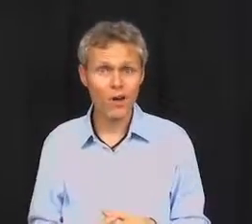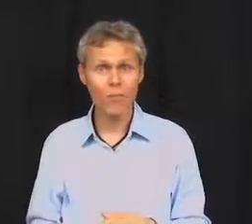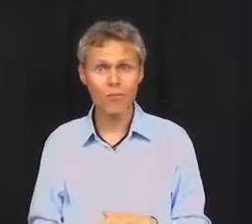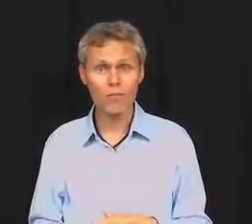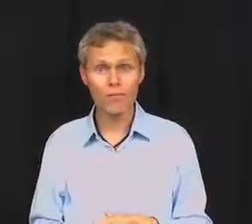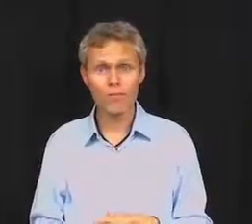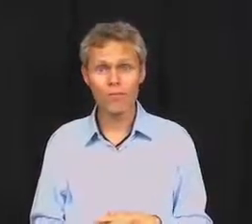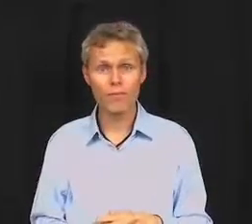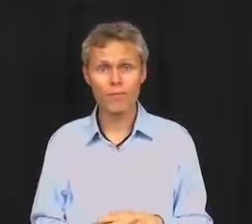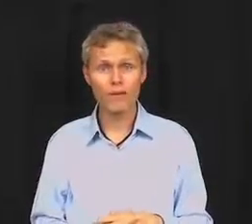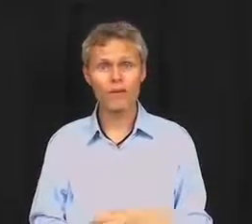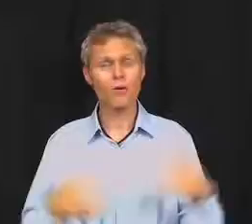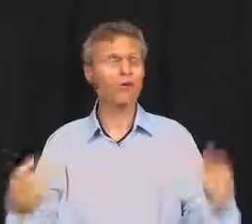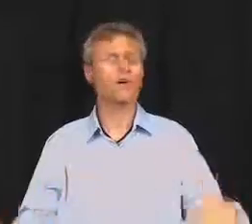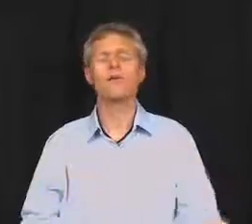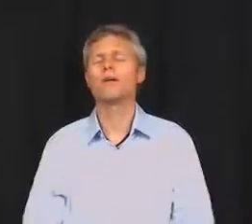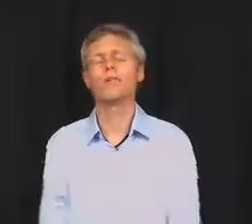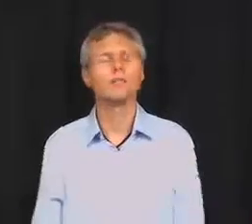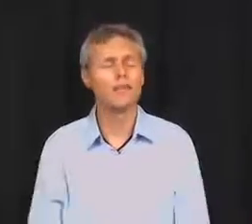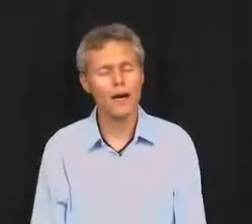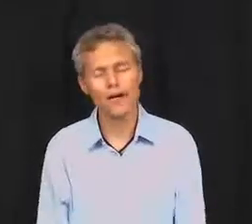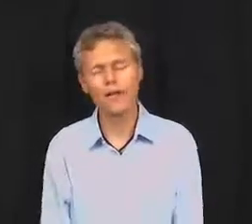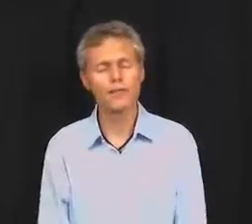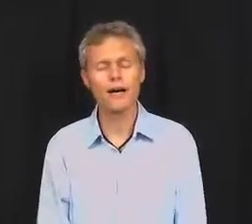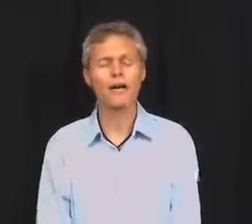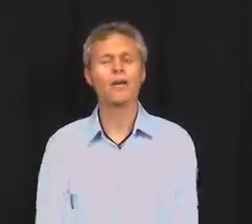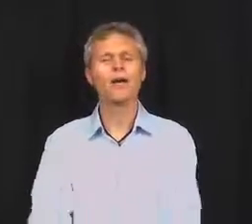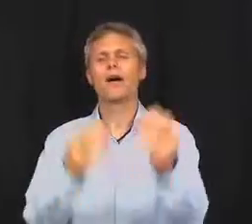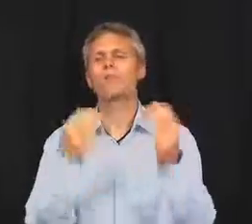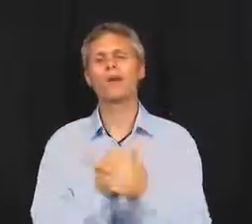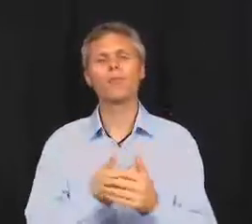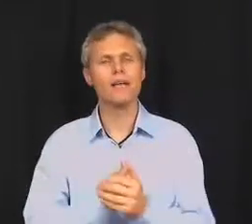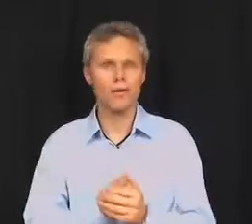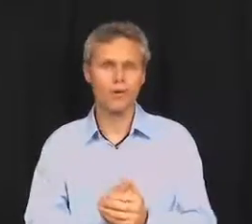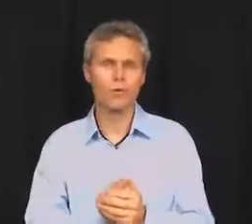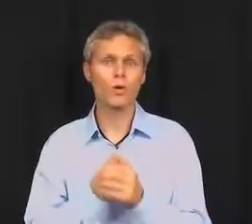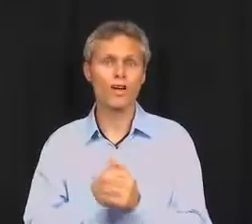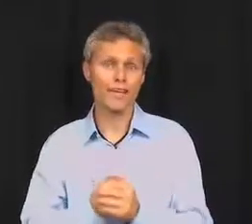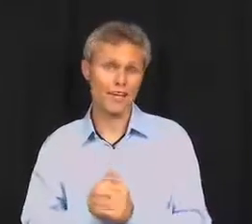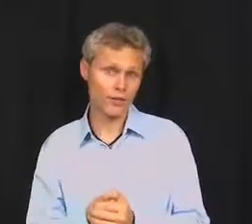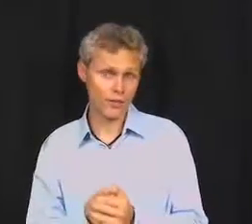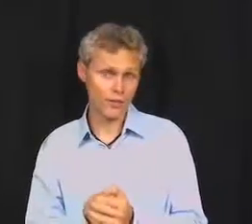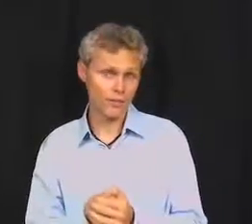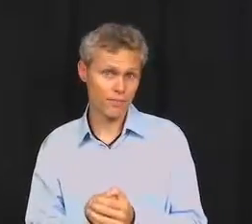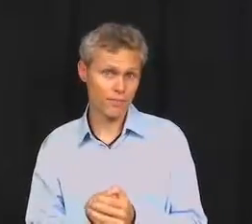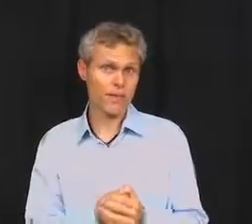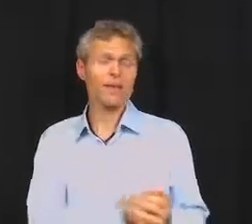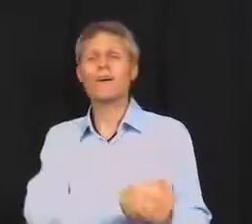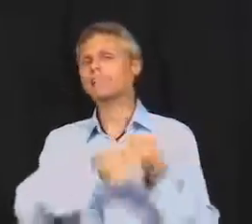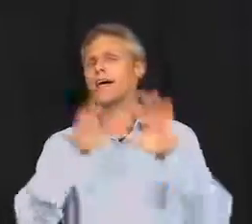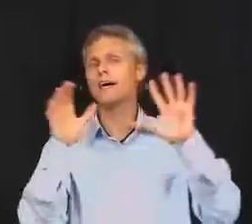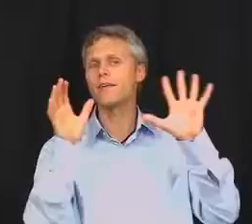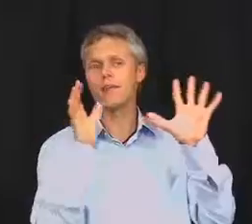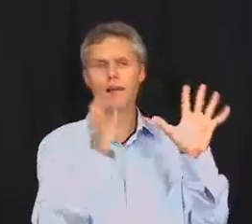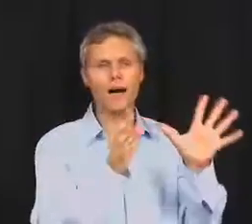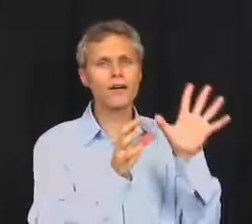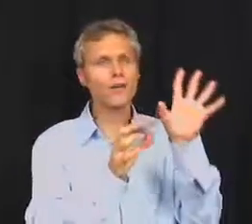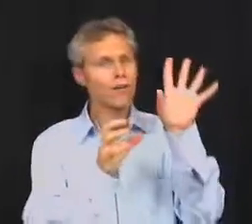home. Now, if I had been tired all the time, I probably never would have had the energy. In fact, I have a lot of